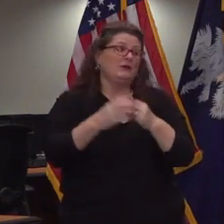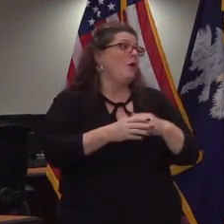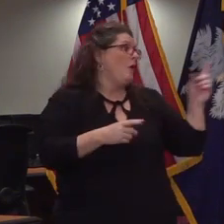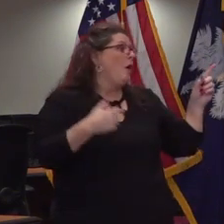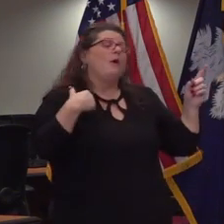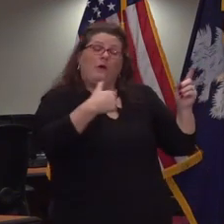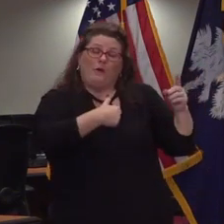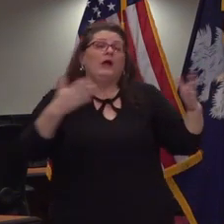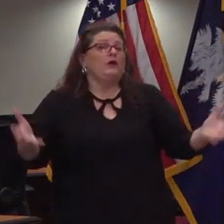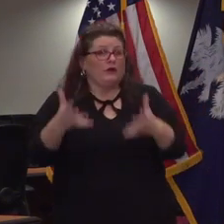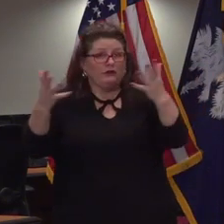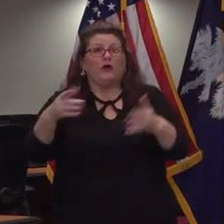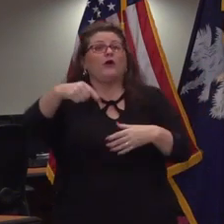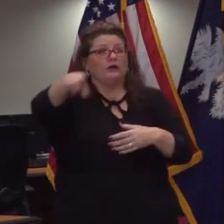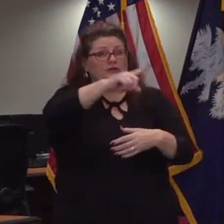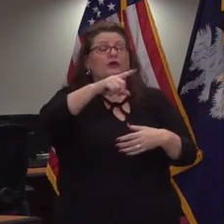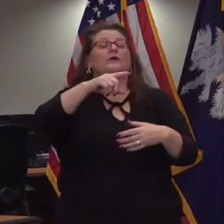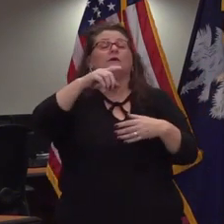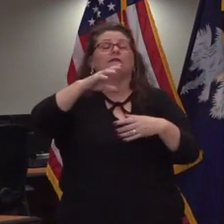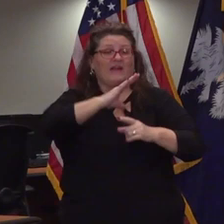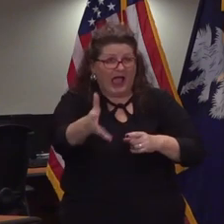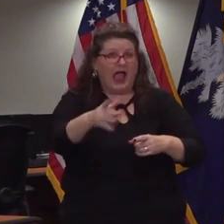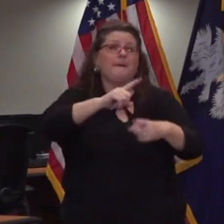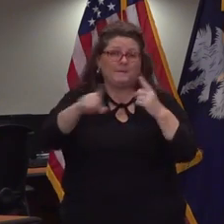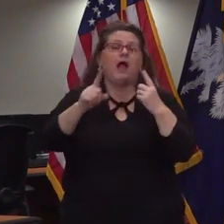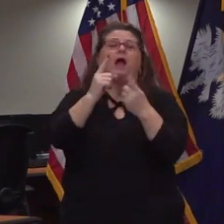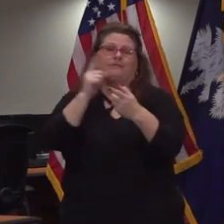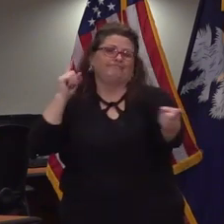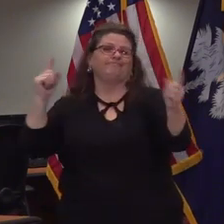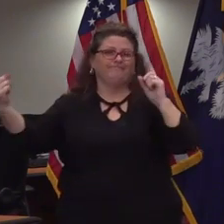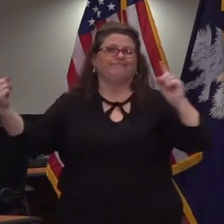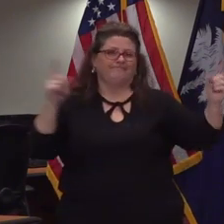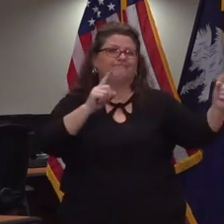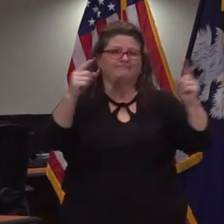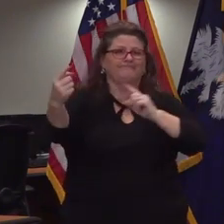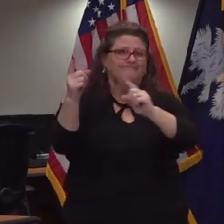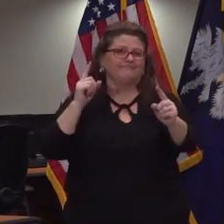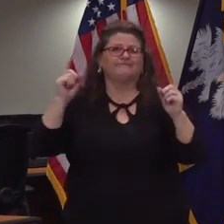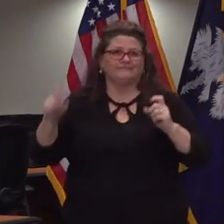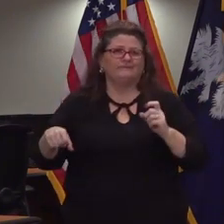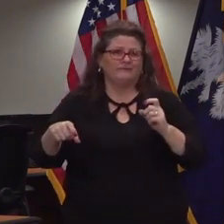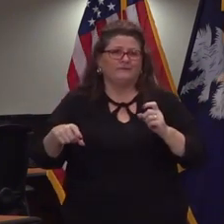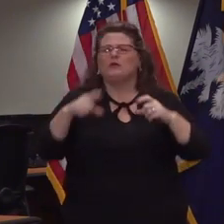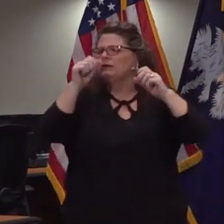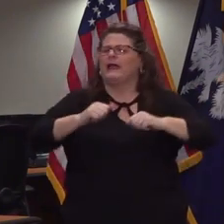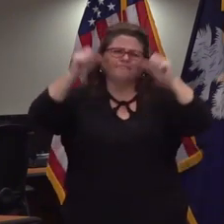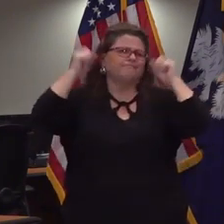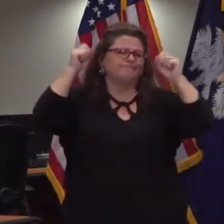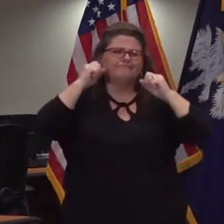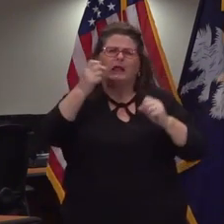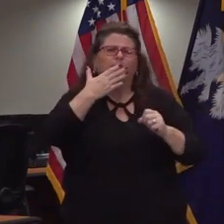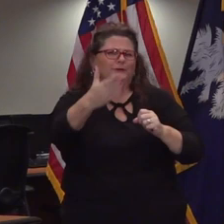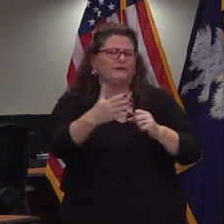encourage everyone to practice social distancing even in in sports but there are a lot of ways to get a lot of good exercise and to